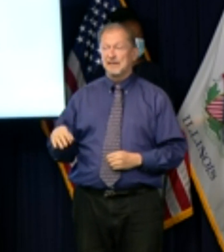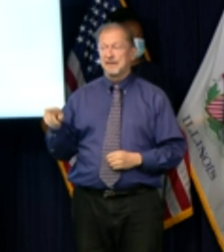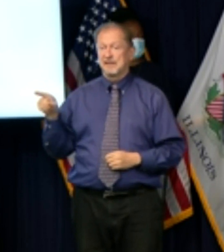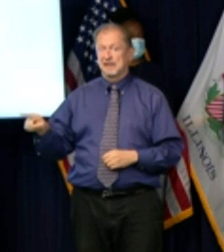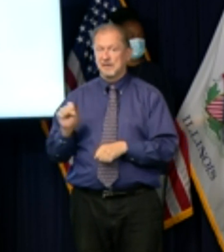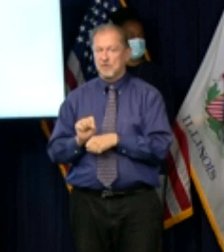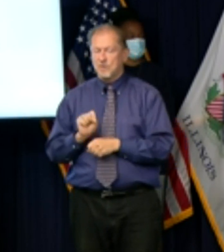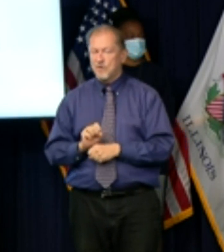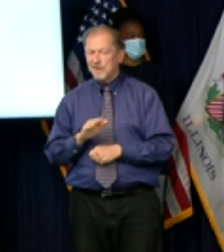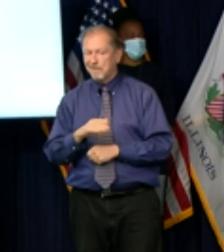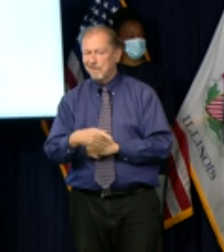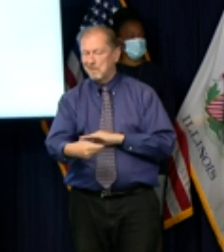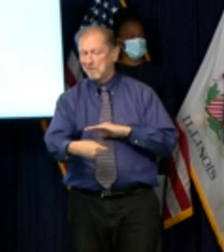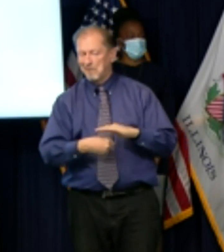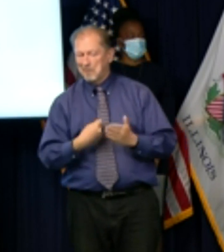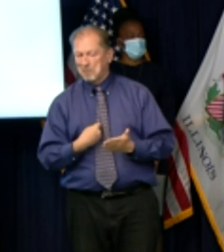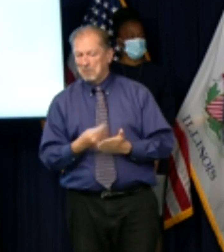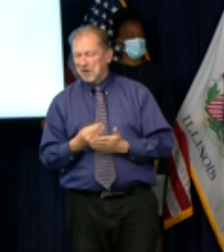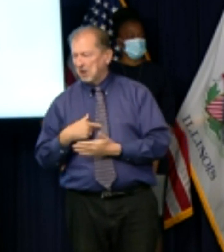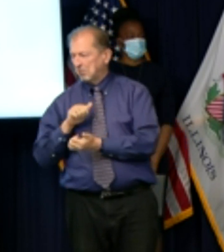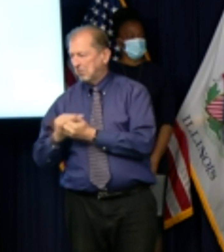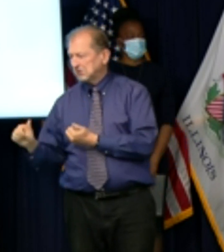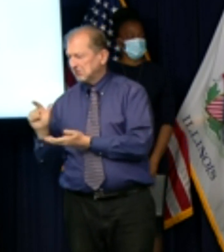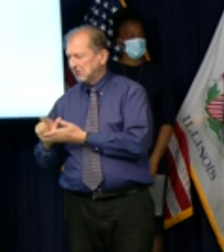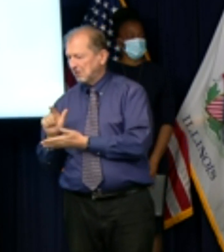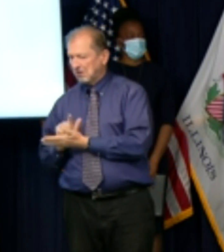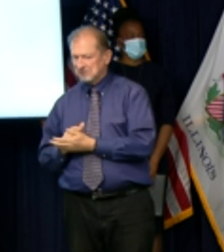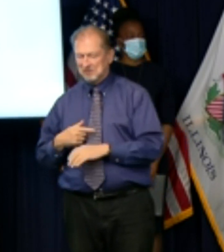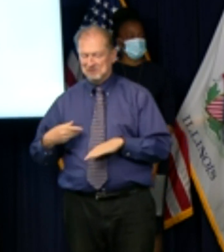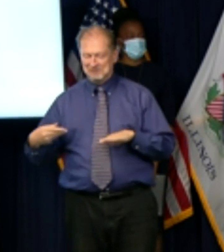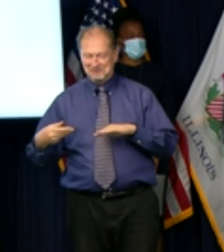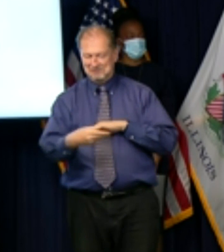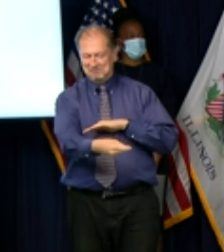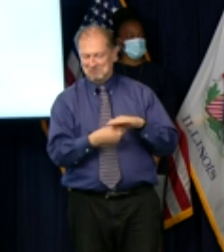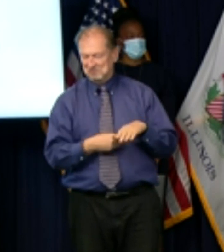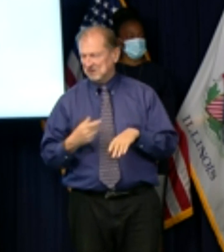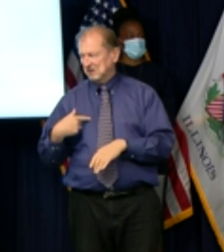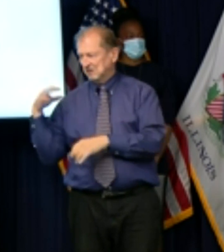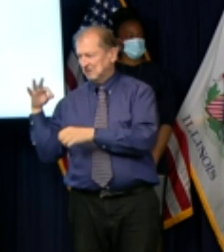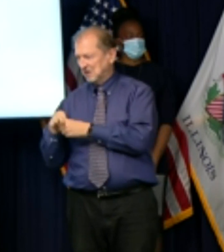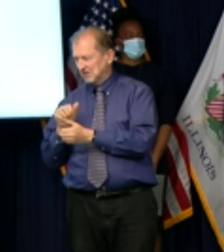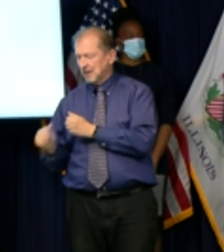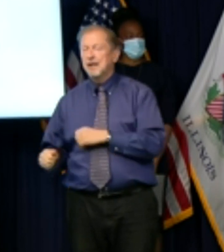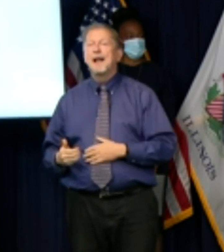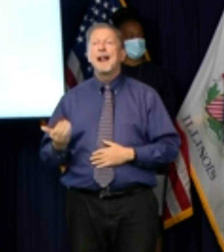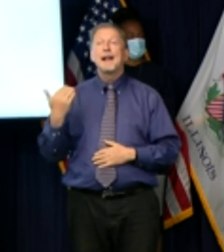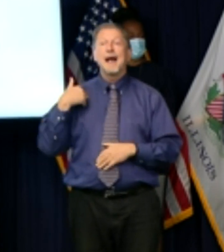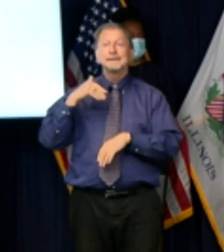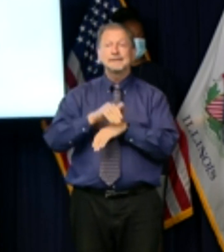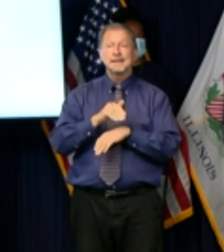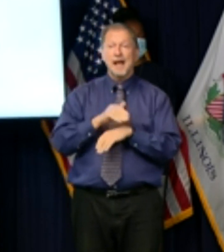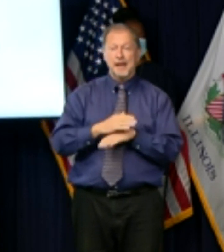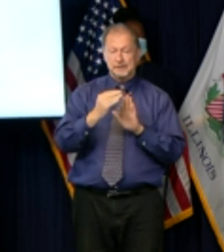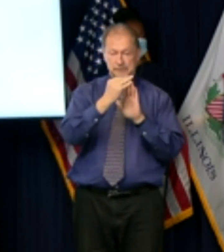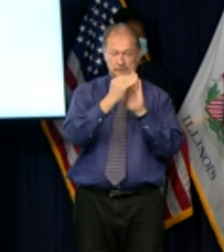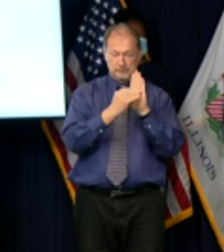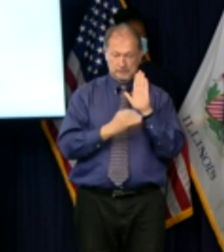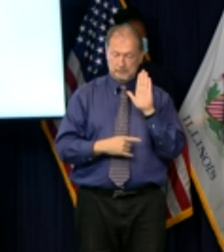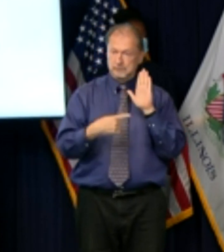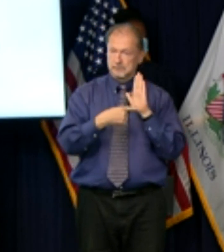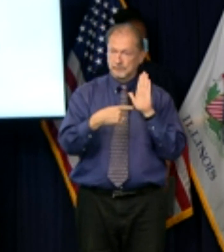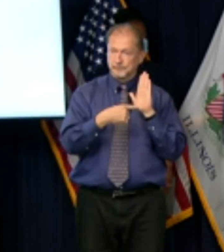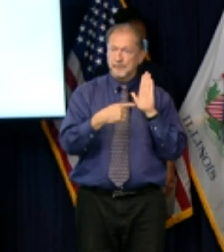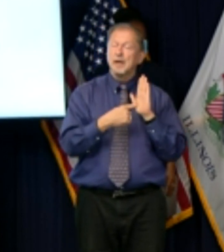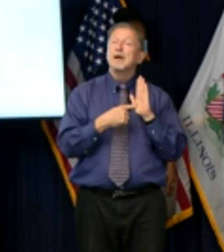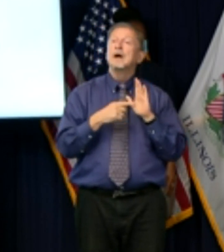situation outlined in these indictments released last night are unspeakably wrong anyone who concludes